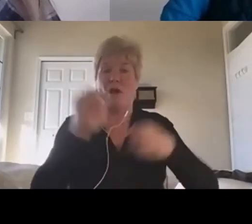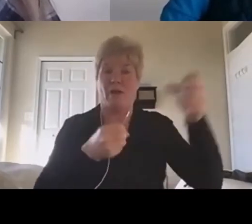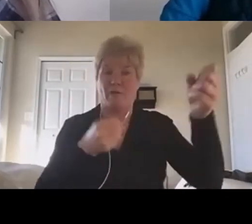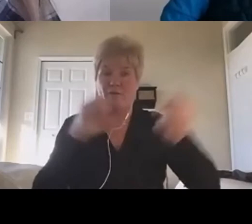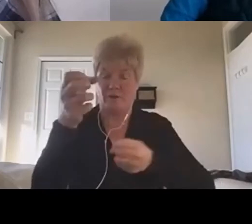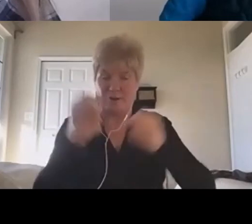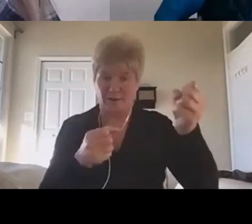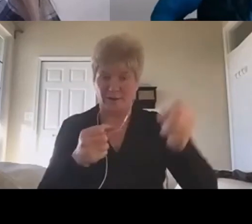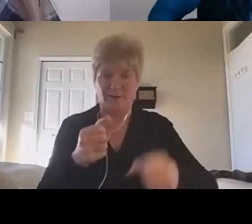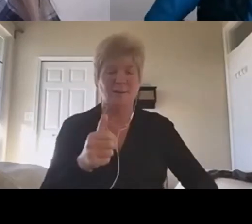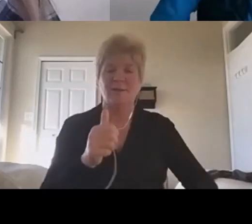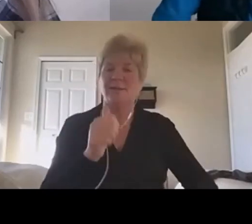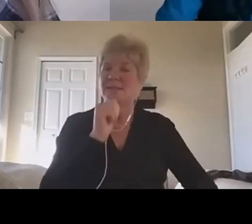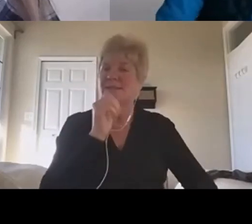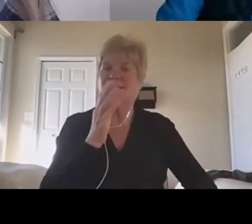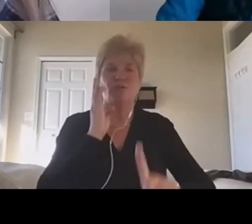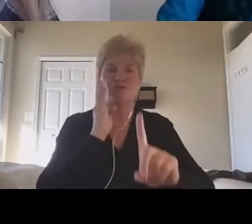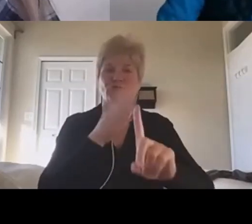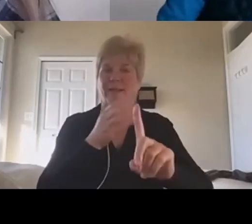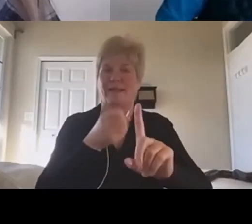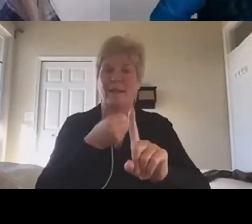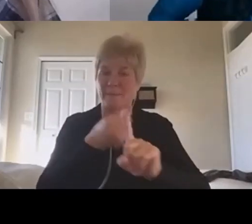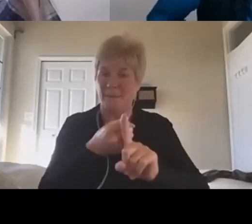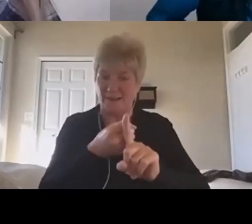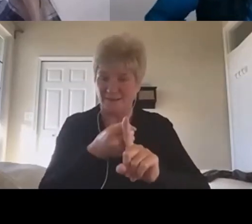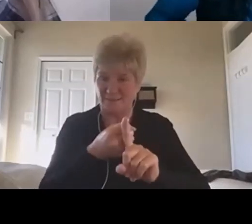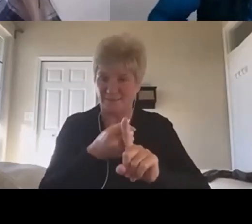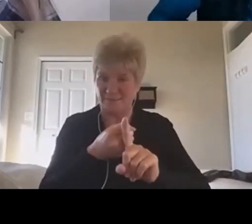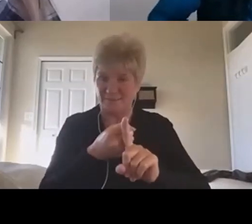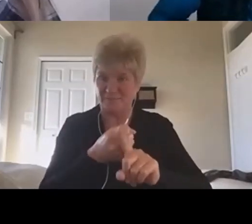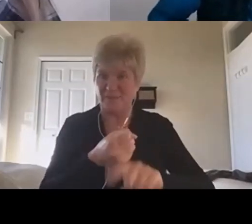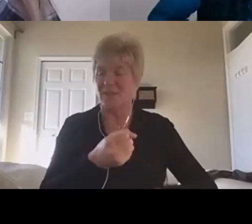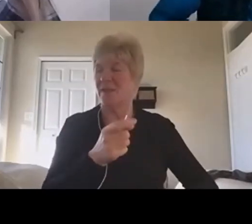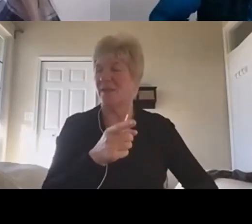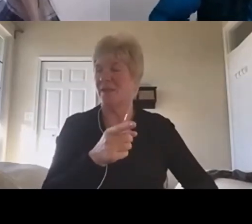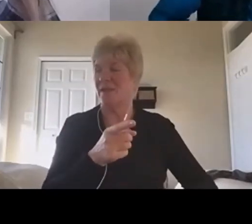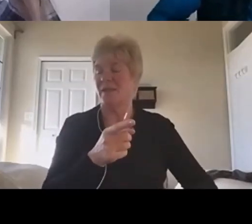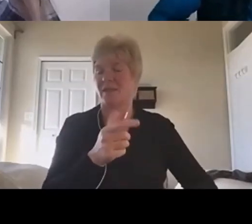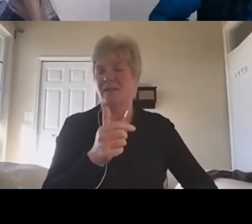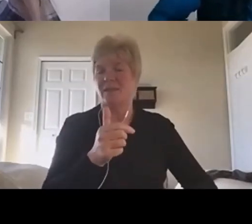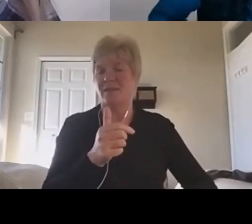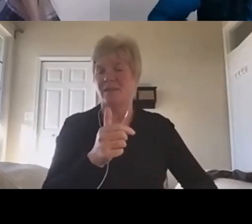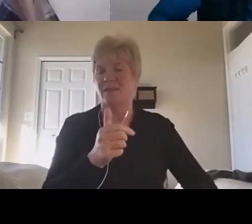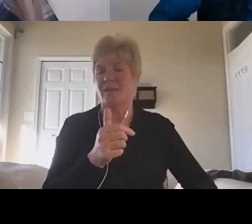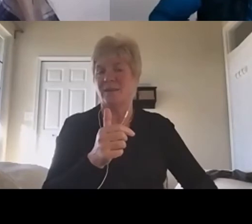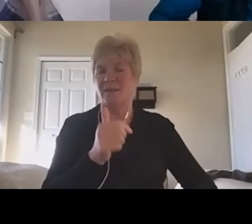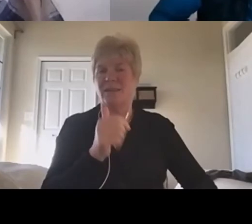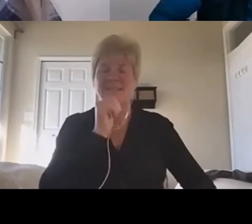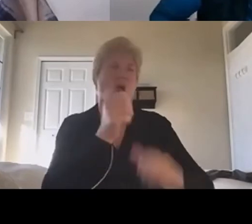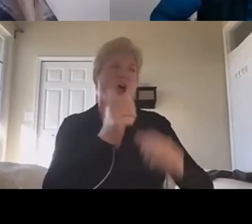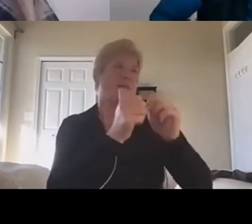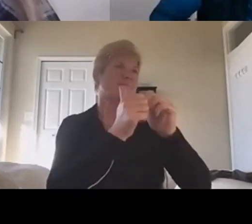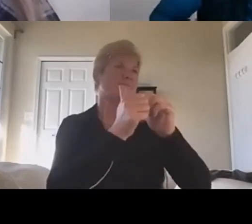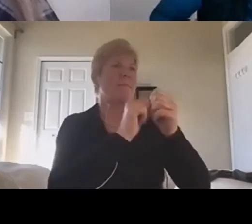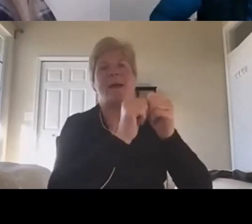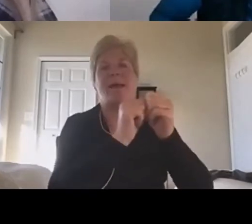directly impact him in some ways, because although he works, he's not in the, uh, kind of competitive general employment market, but he,